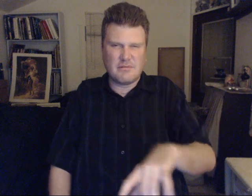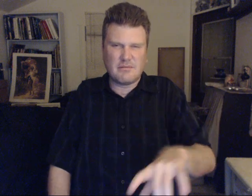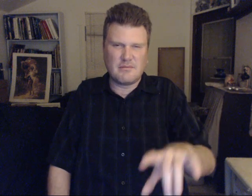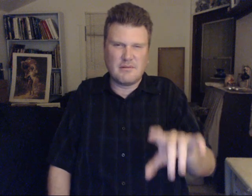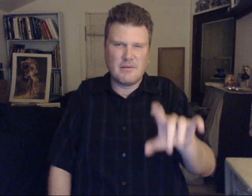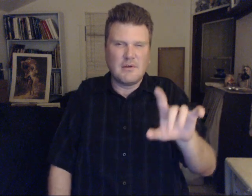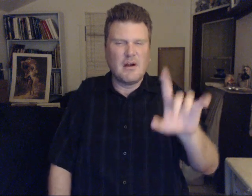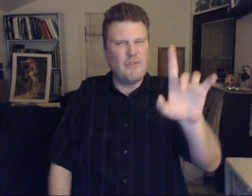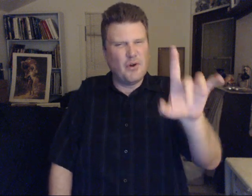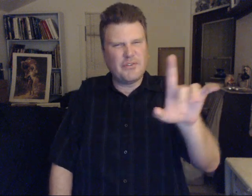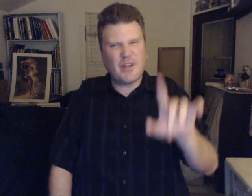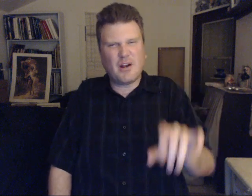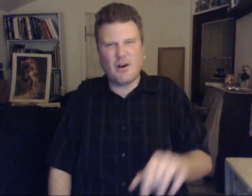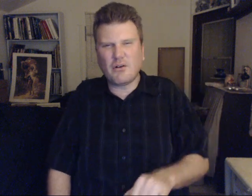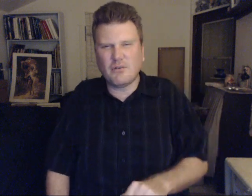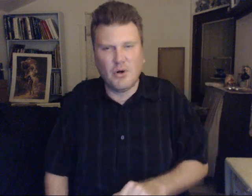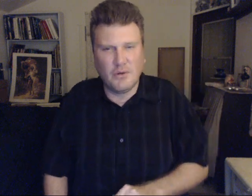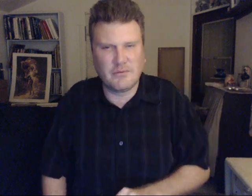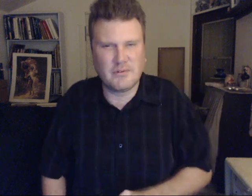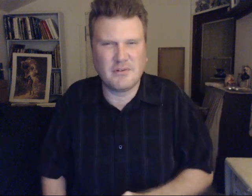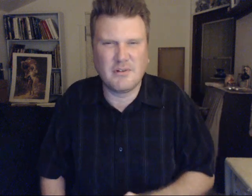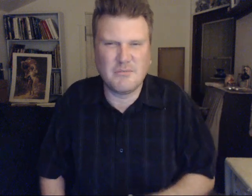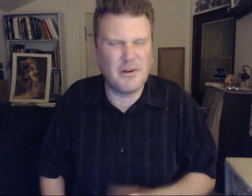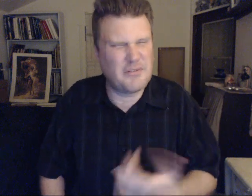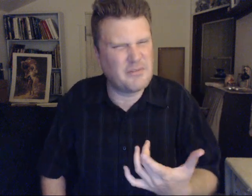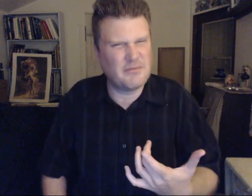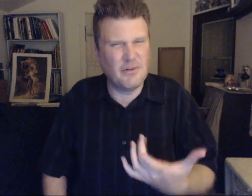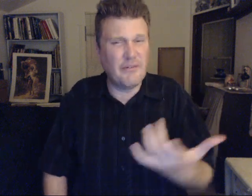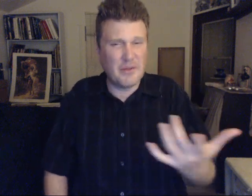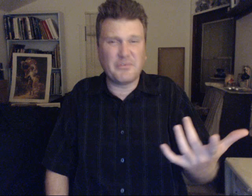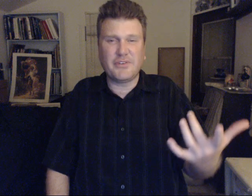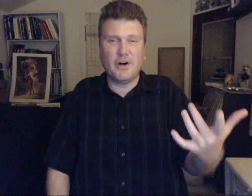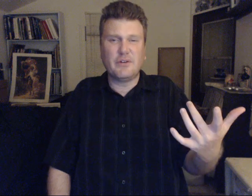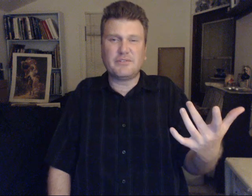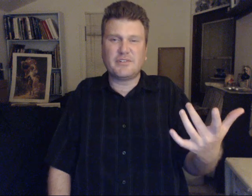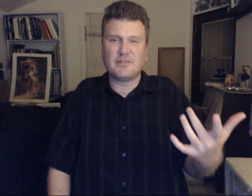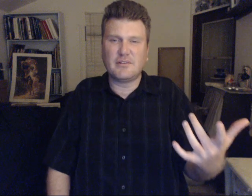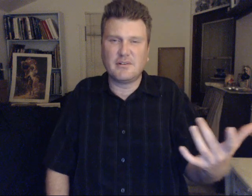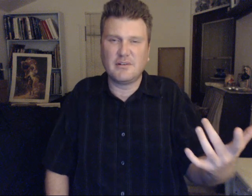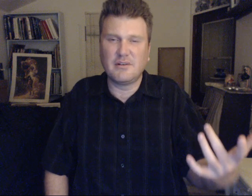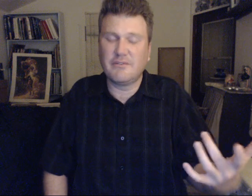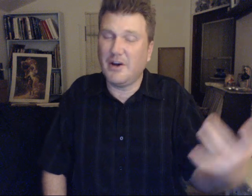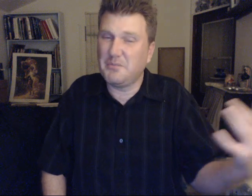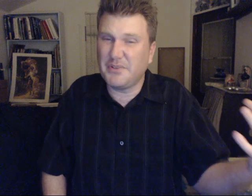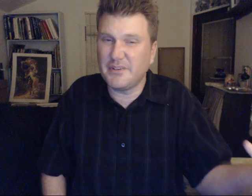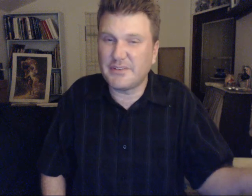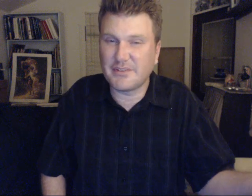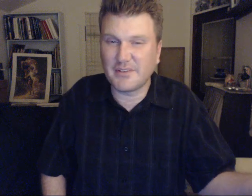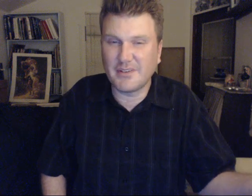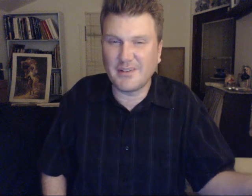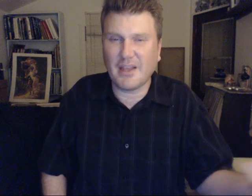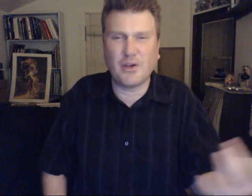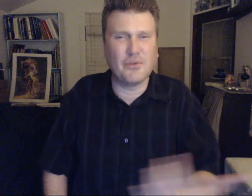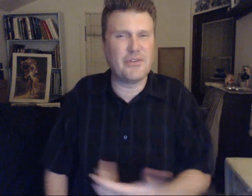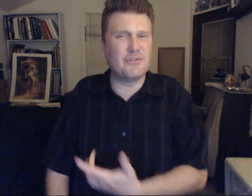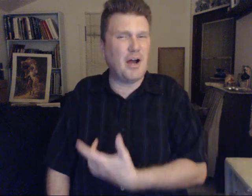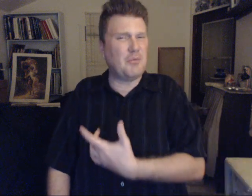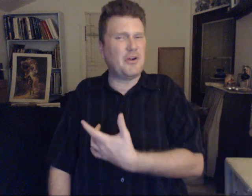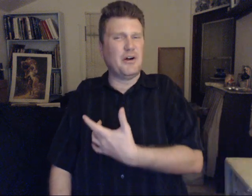unreachable those that are alone but love themselves find peace can go to the library on